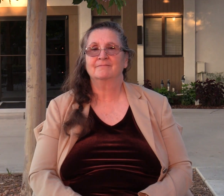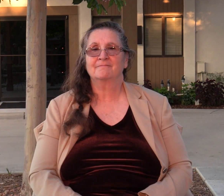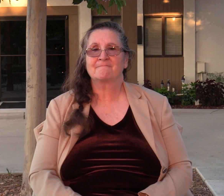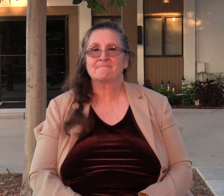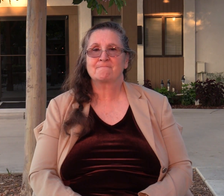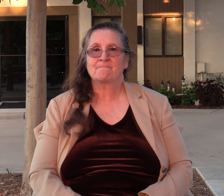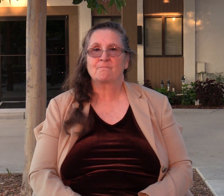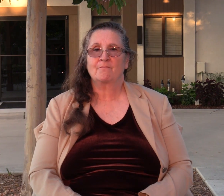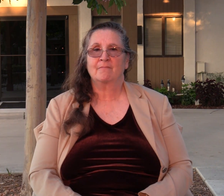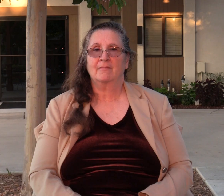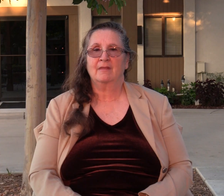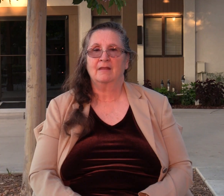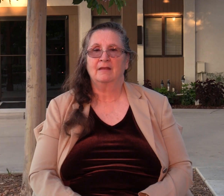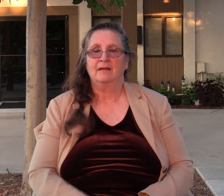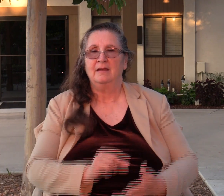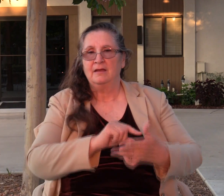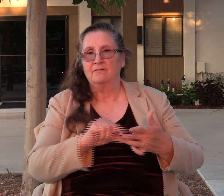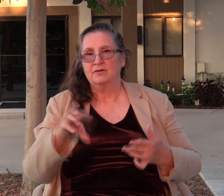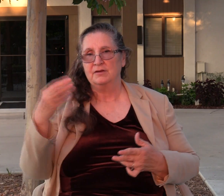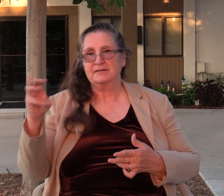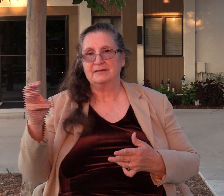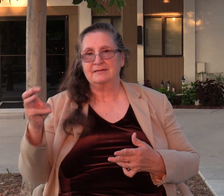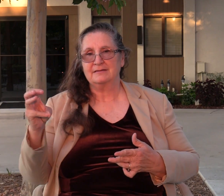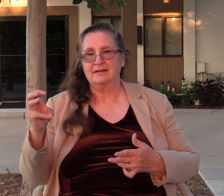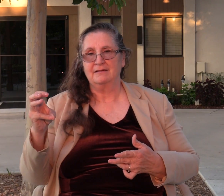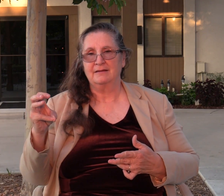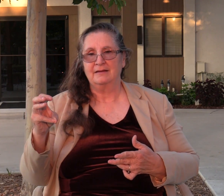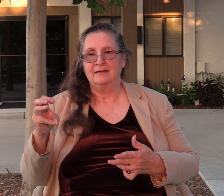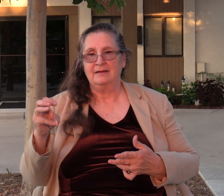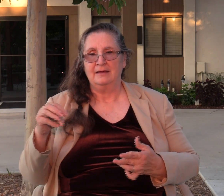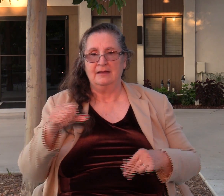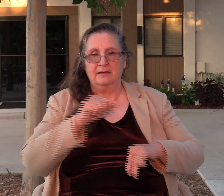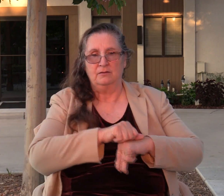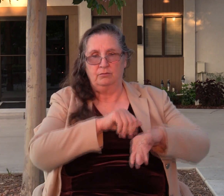And so in verse 16, Jotham, he's still standing on top of Mount Gerizim.